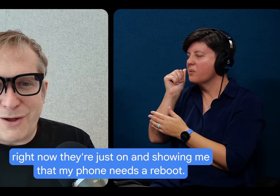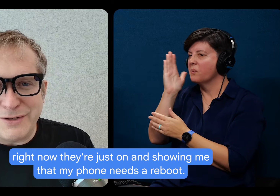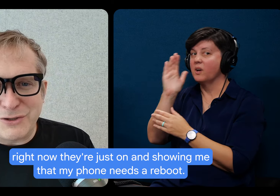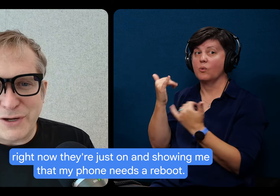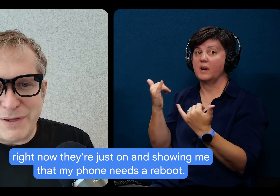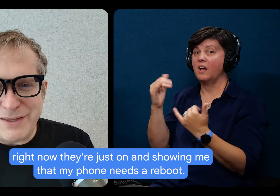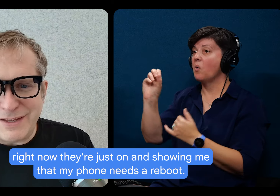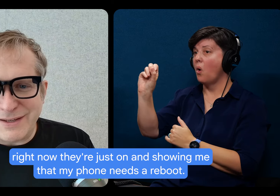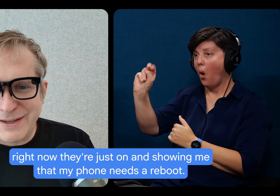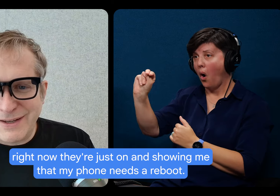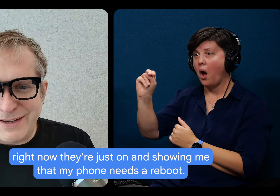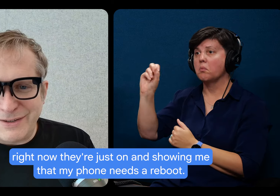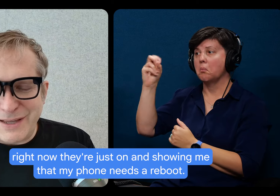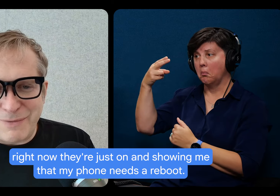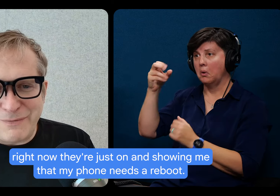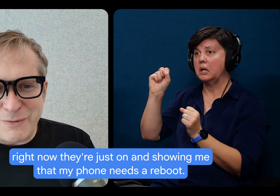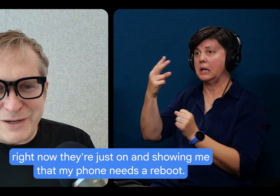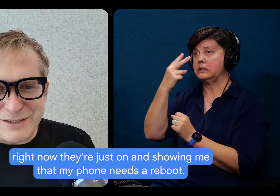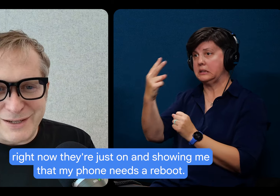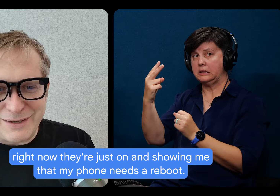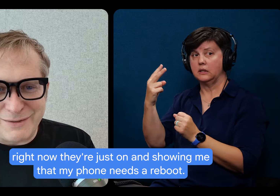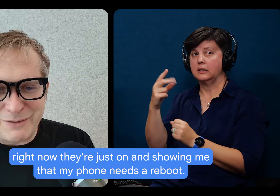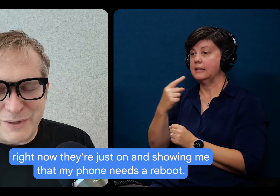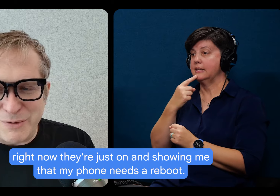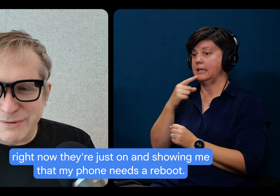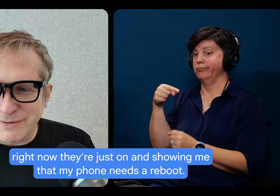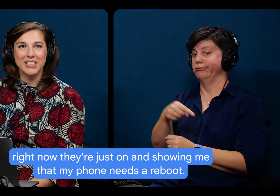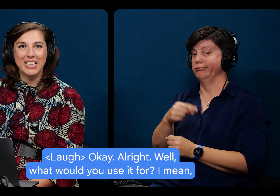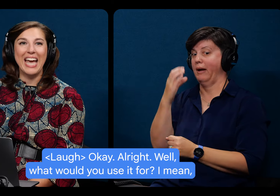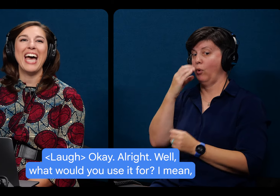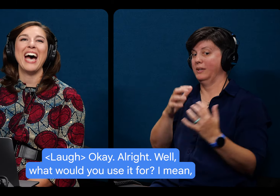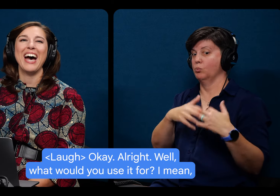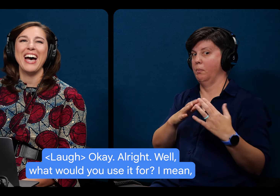they're just on and showing me the that my phone needs a reboot.